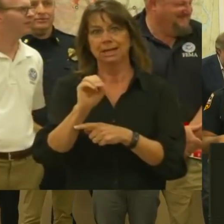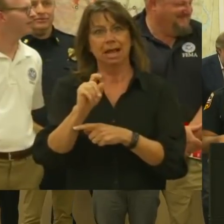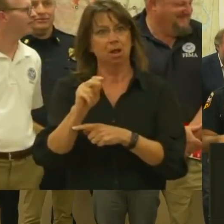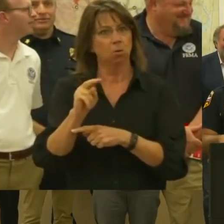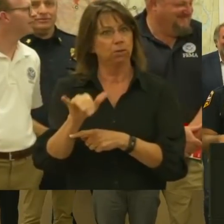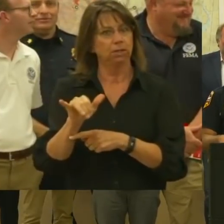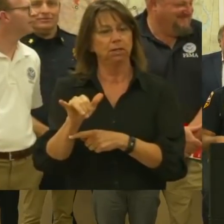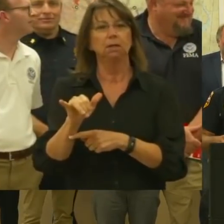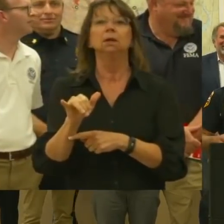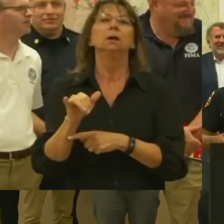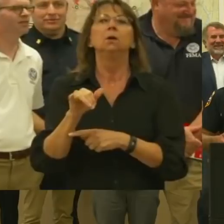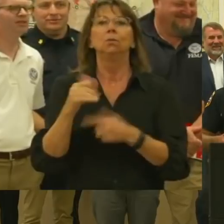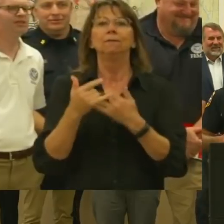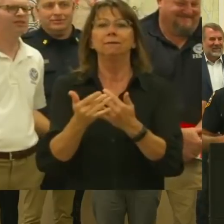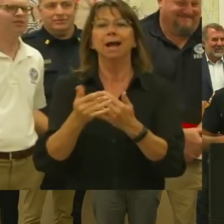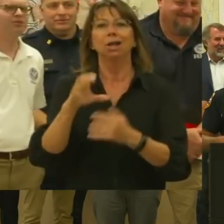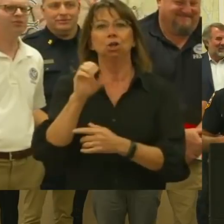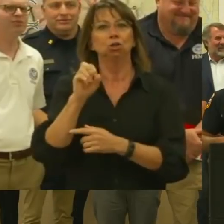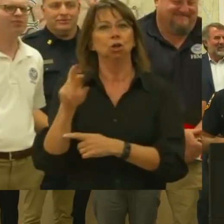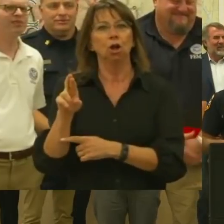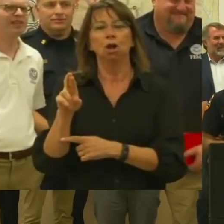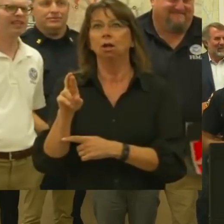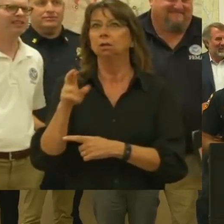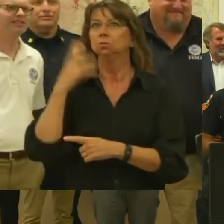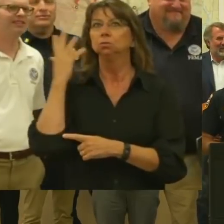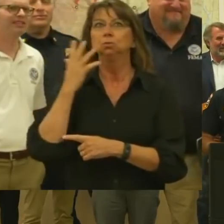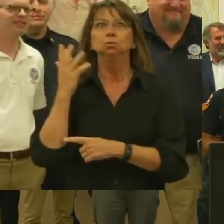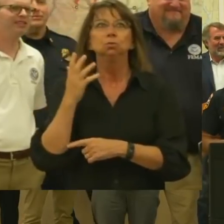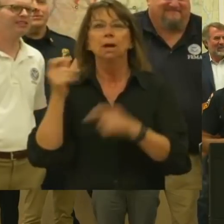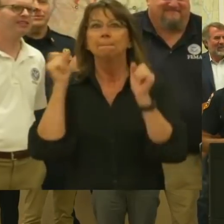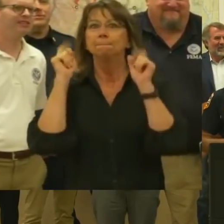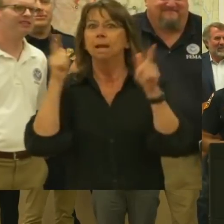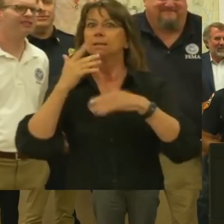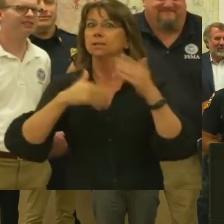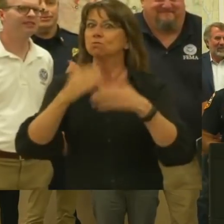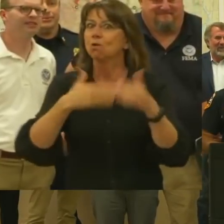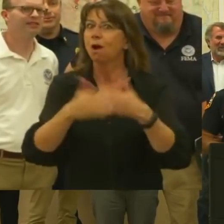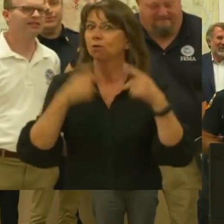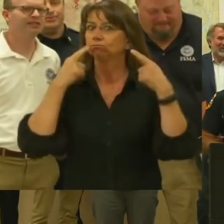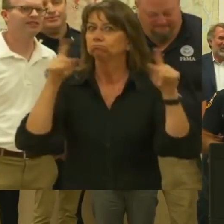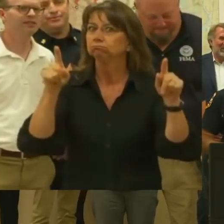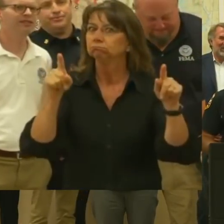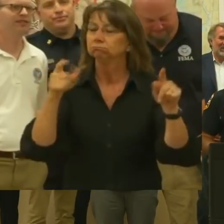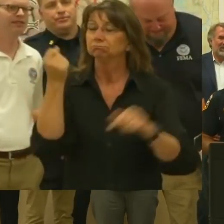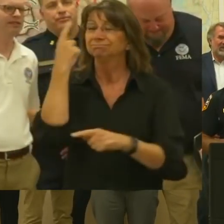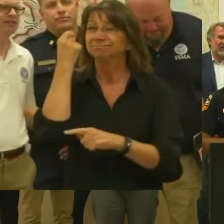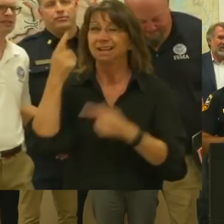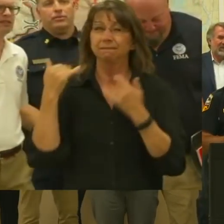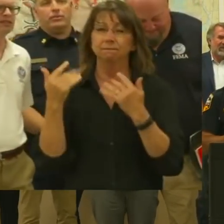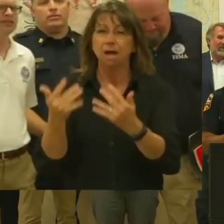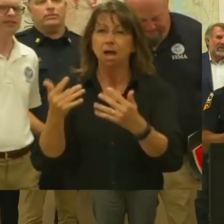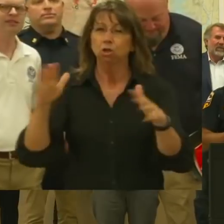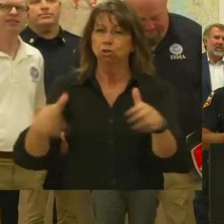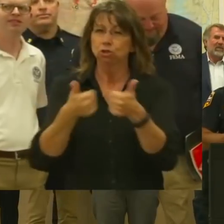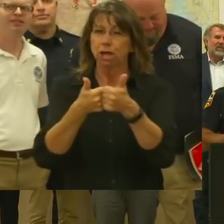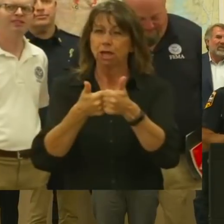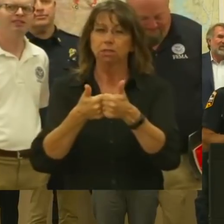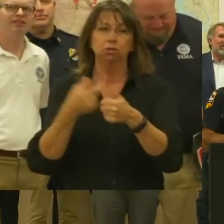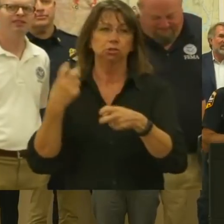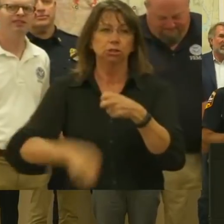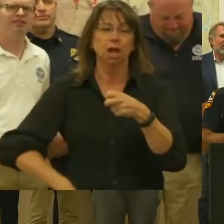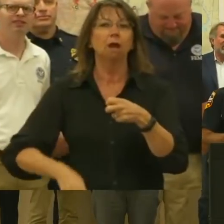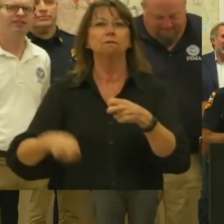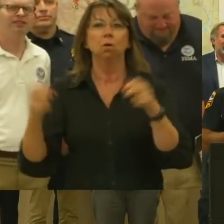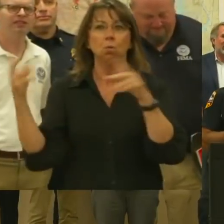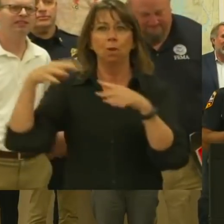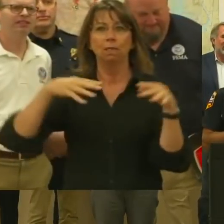amazing progress has been made against some very challenging fire and weather conditions. This morning, the